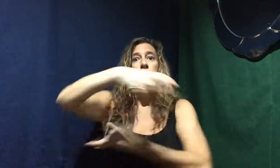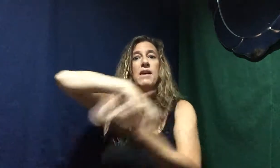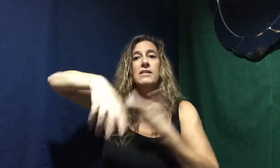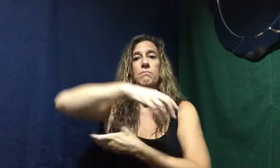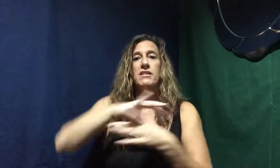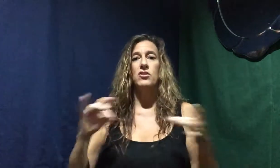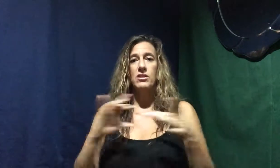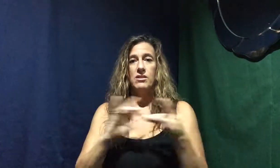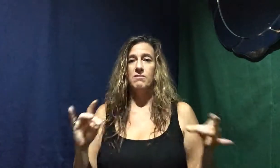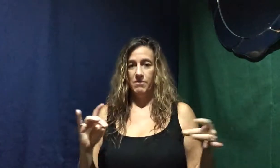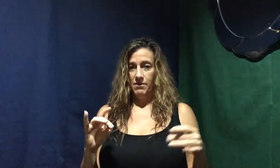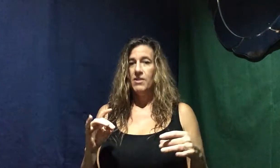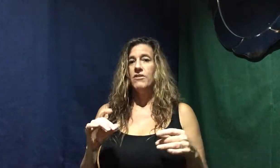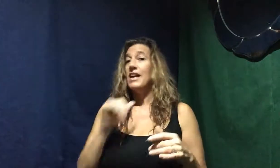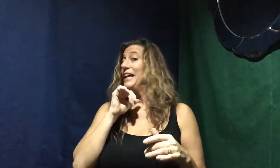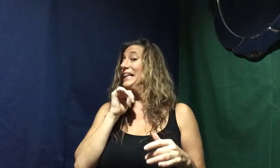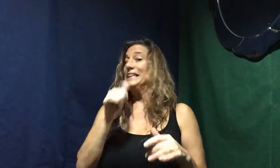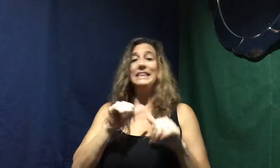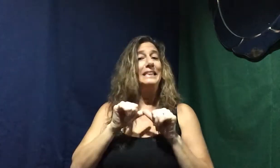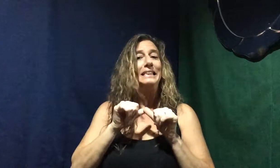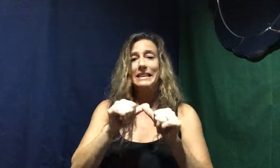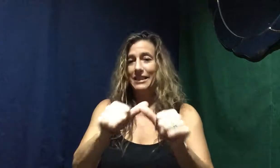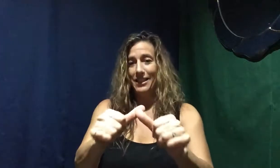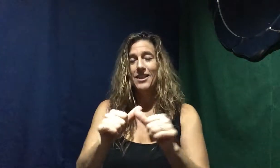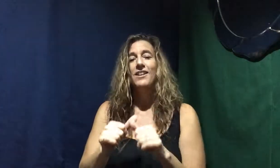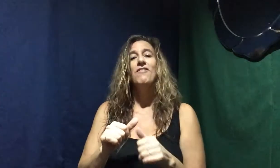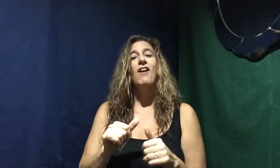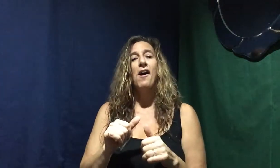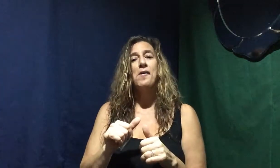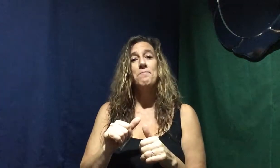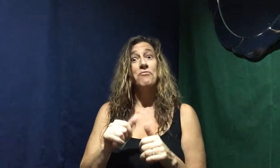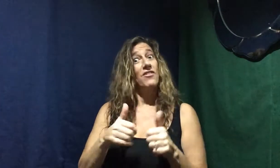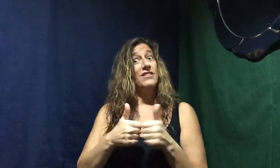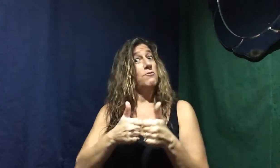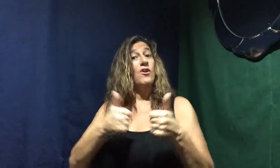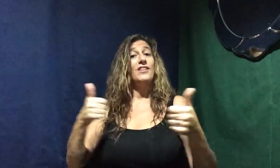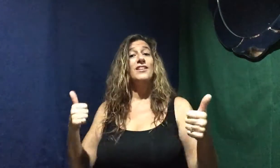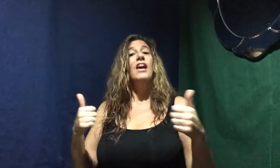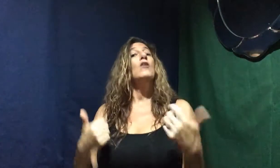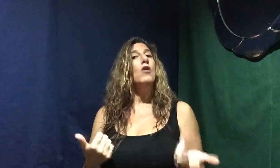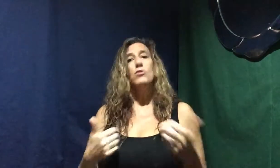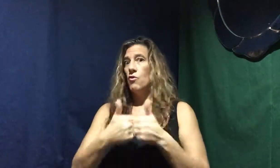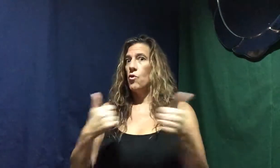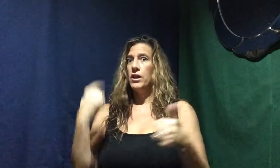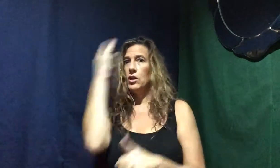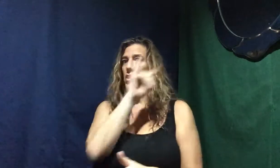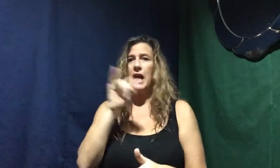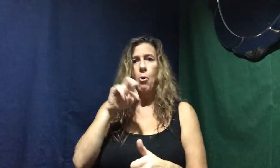mixed messages. The inconsistency that's avoidant and also avoidant can look like